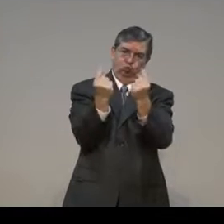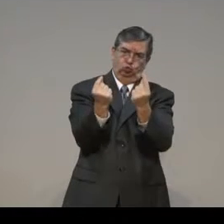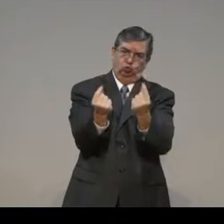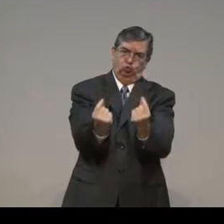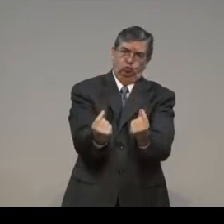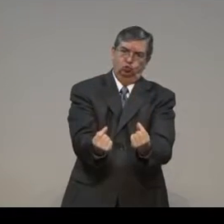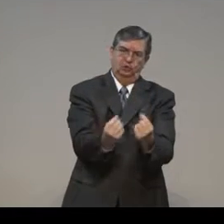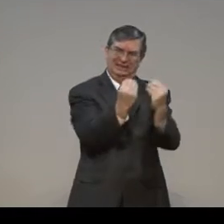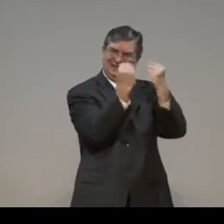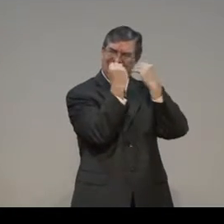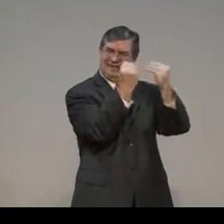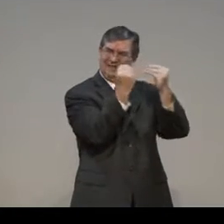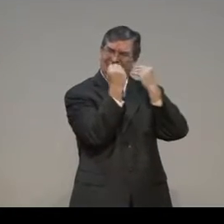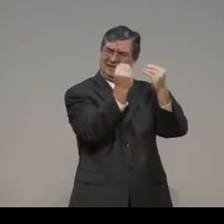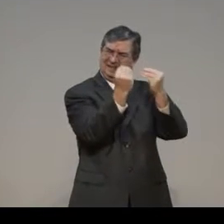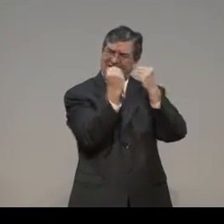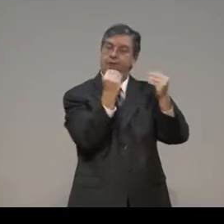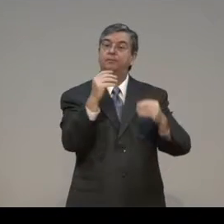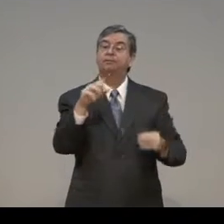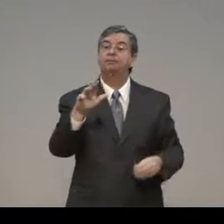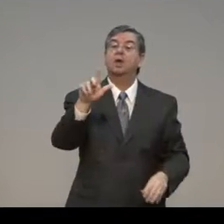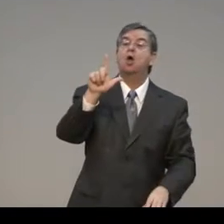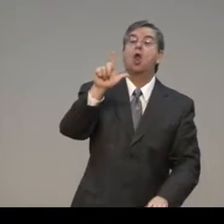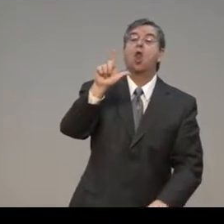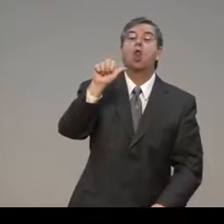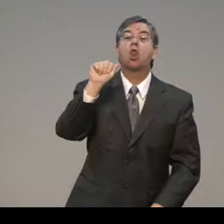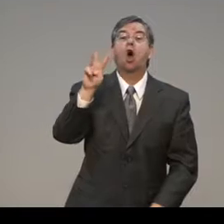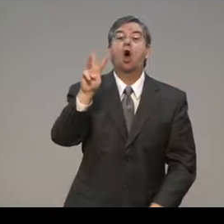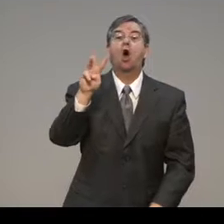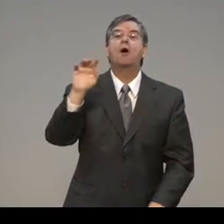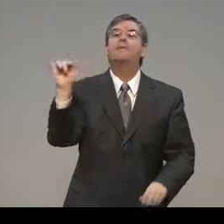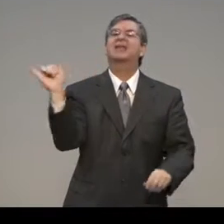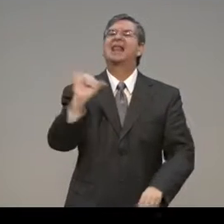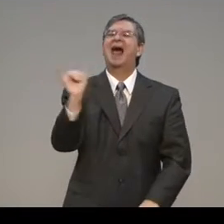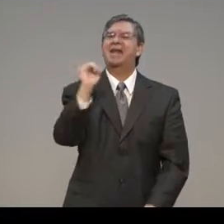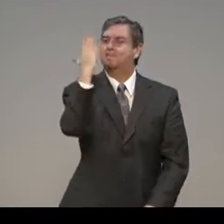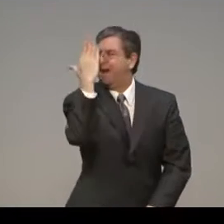Meaning the list of laws.